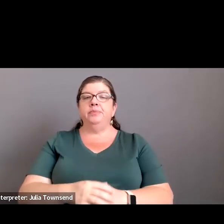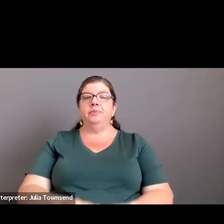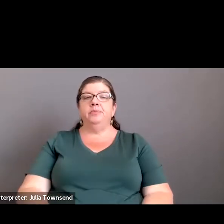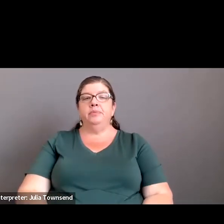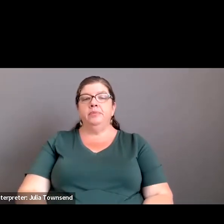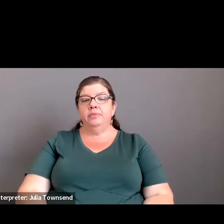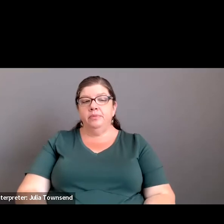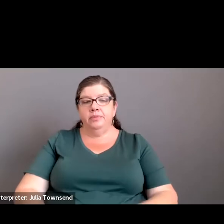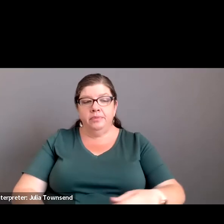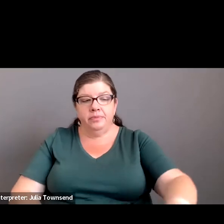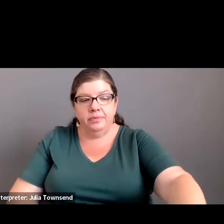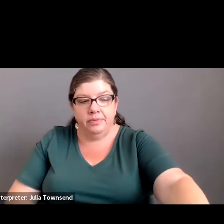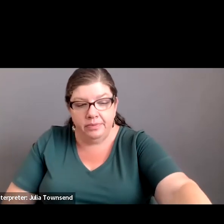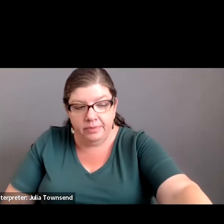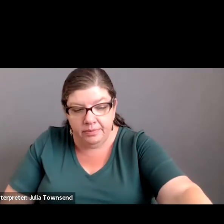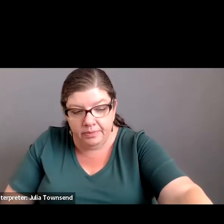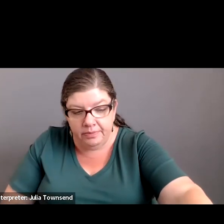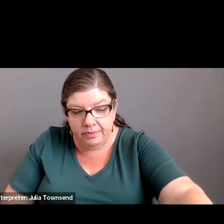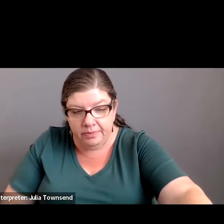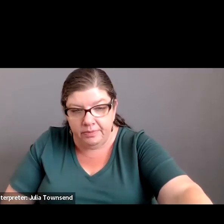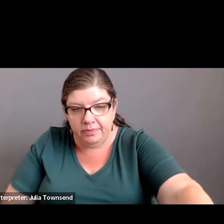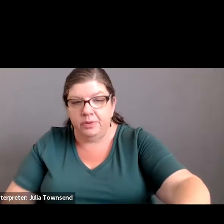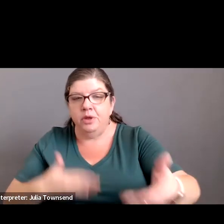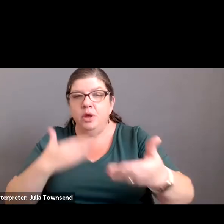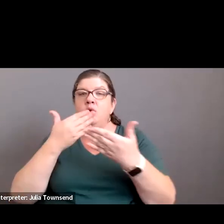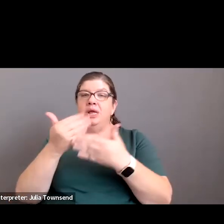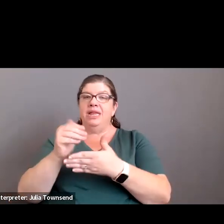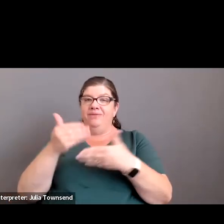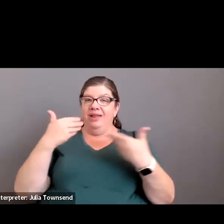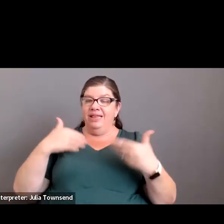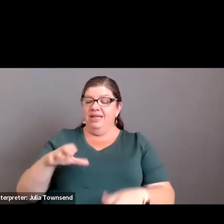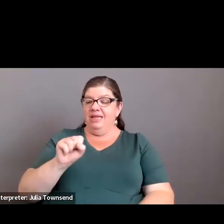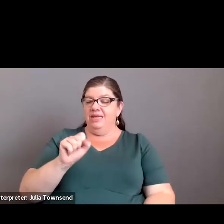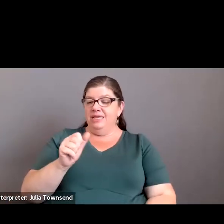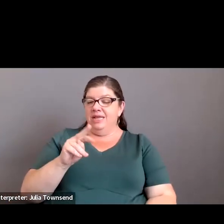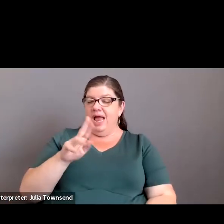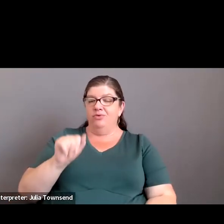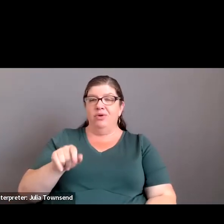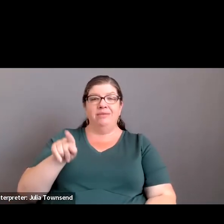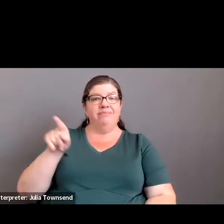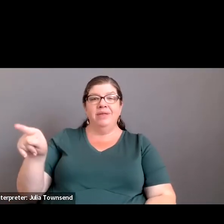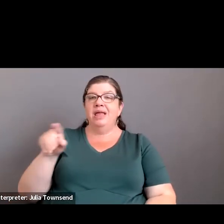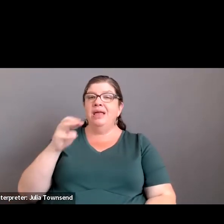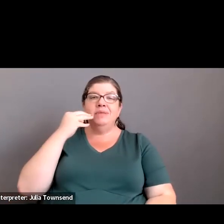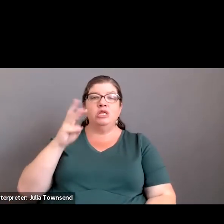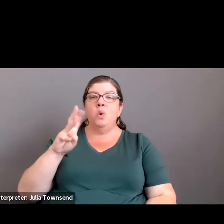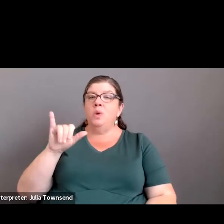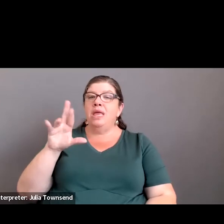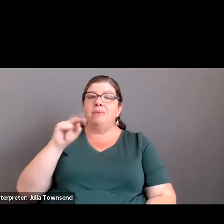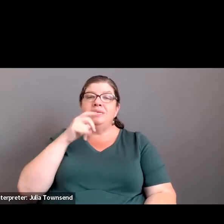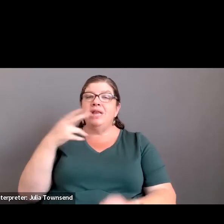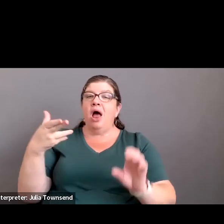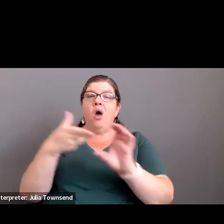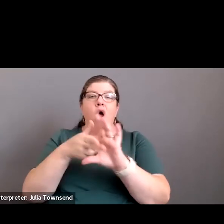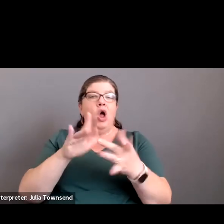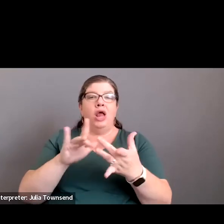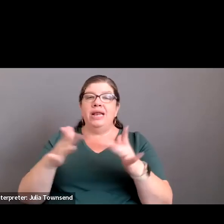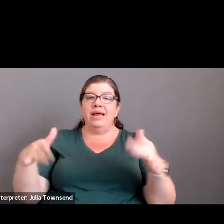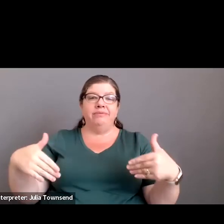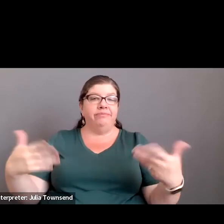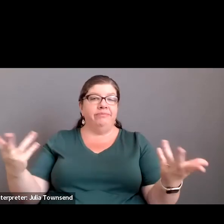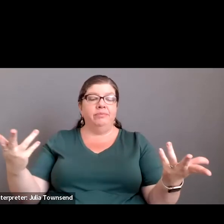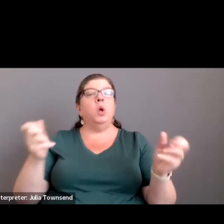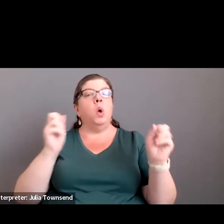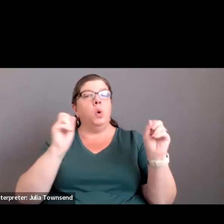Good evening. This is Sandra and just let you know, Miss Williams is not online. OK.